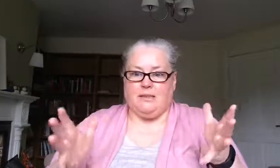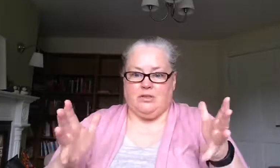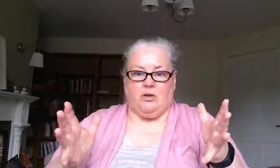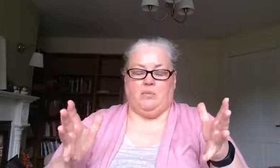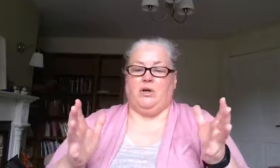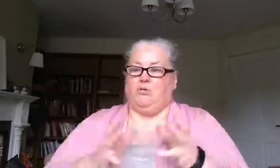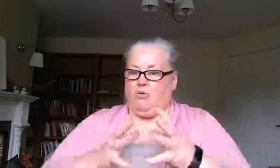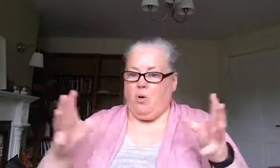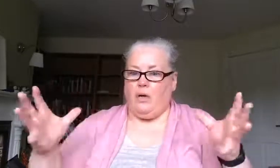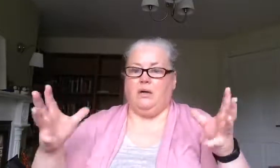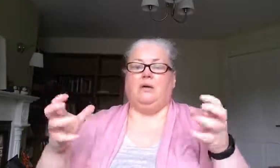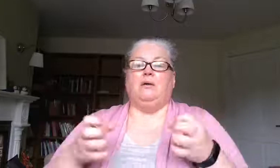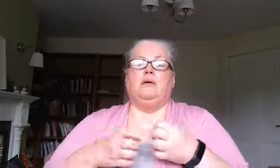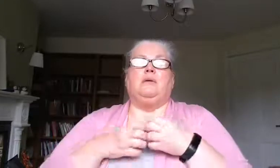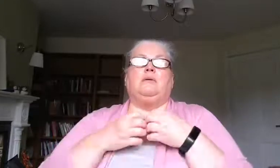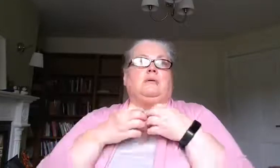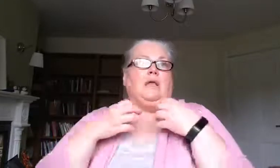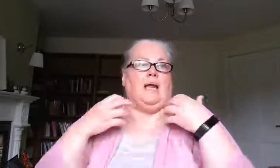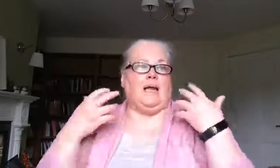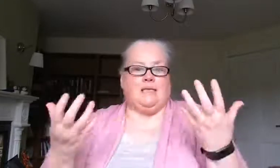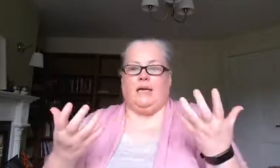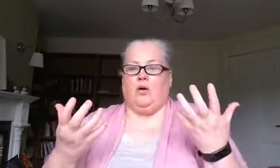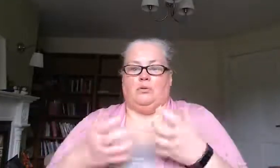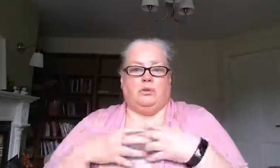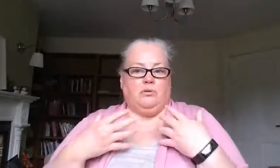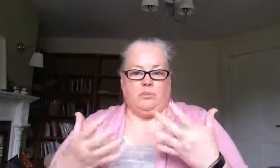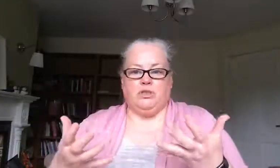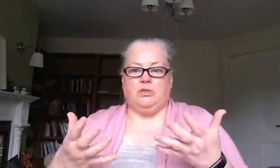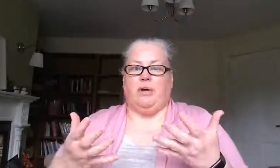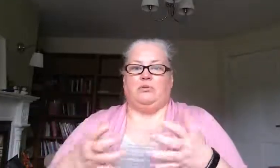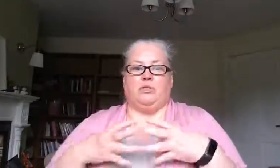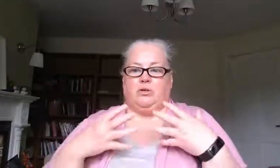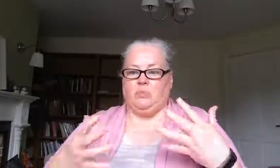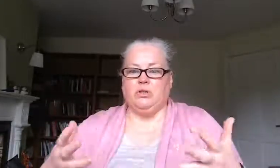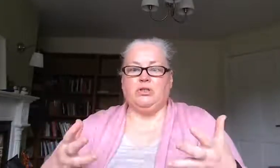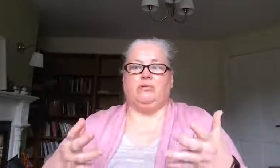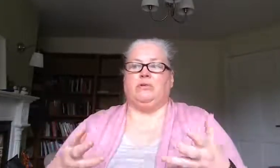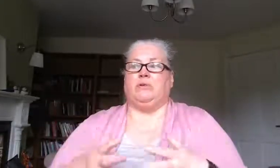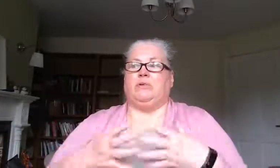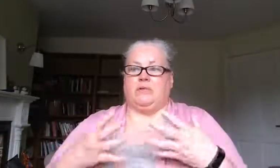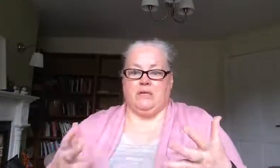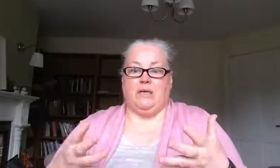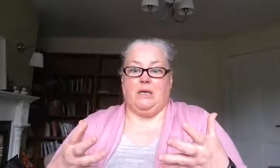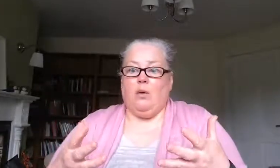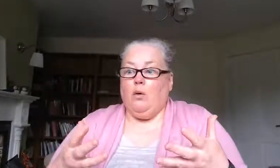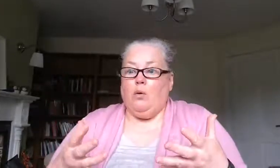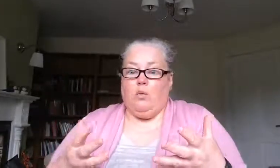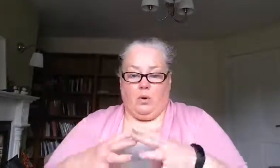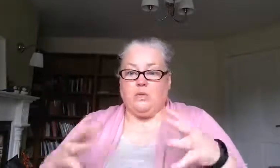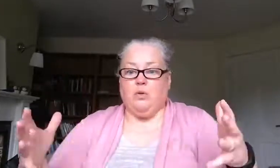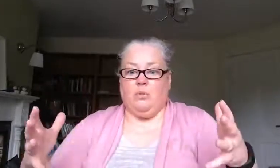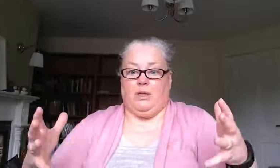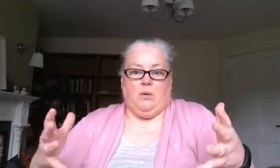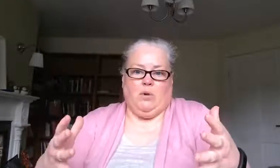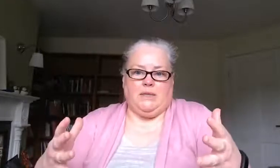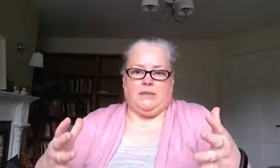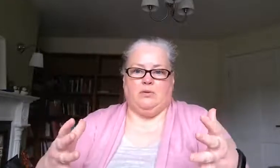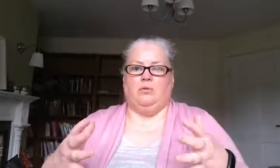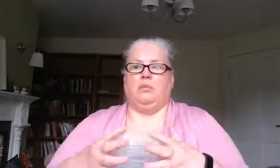their job they're growing and as they get older they're going to push the boundaries going to push the rules to see what's normal and what isn't normal